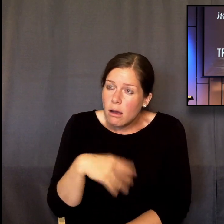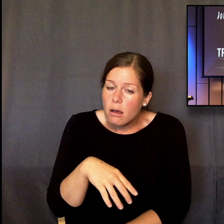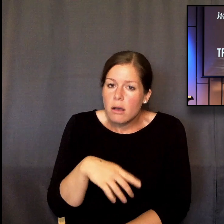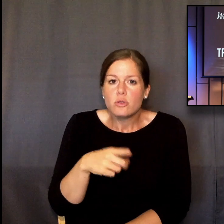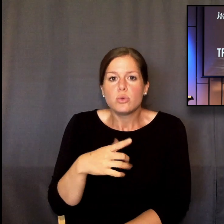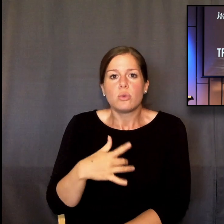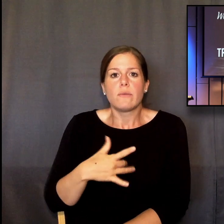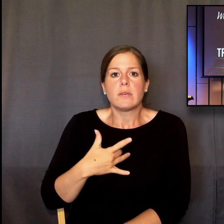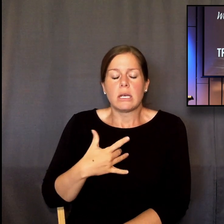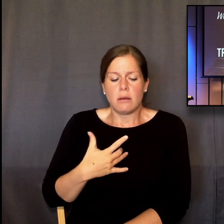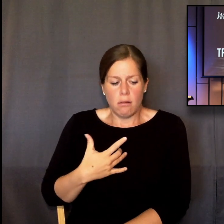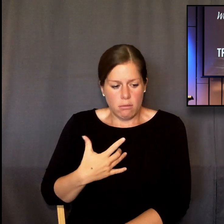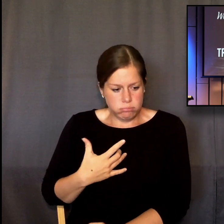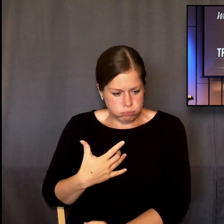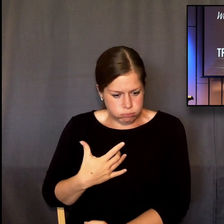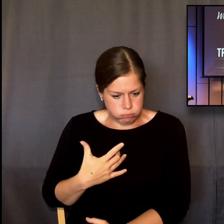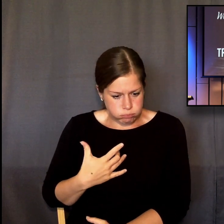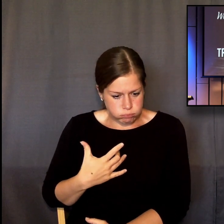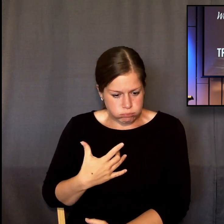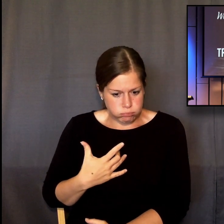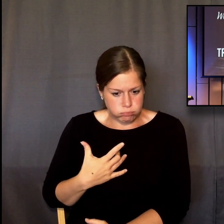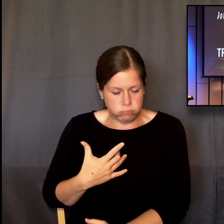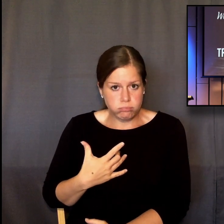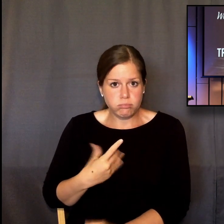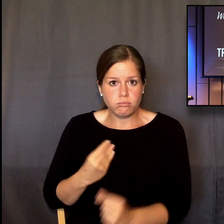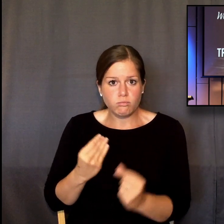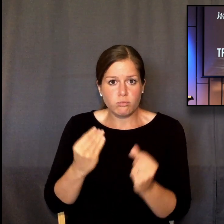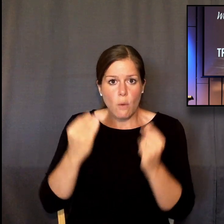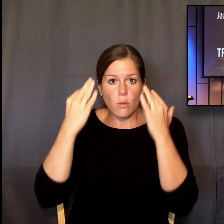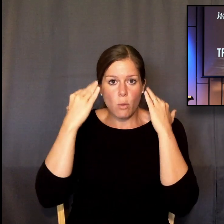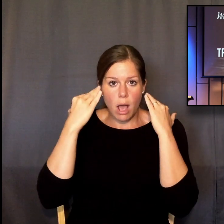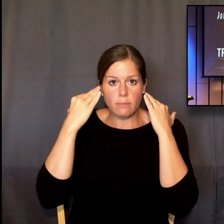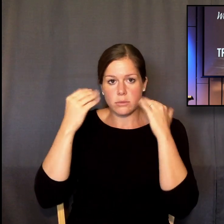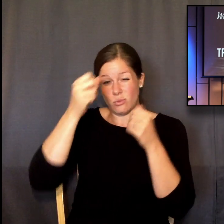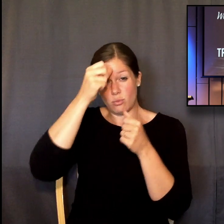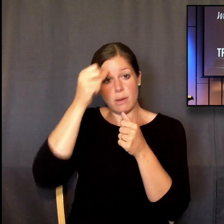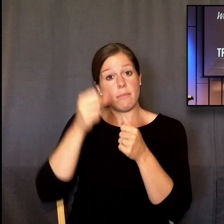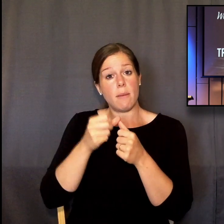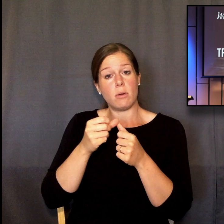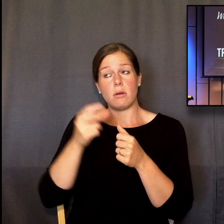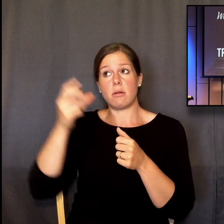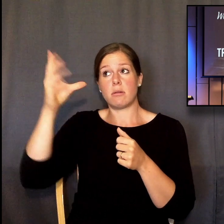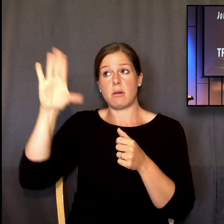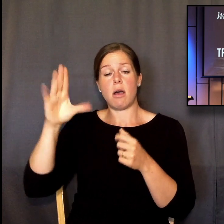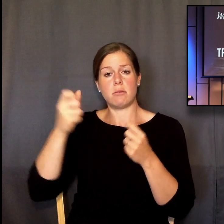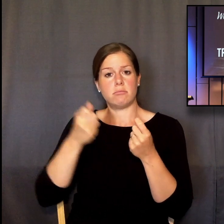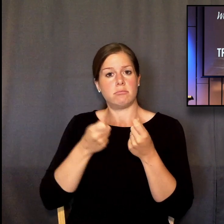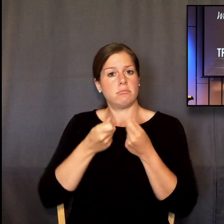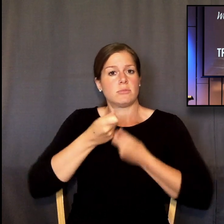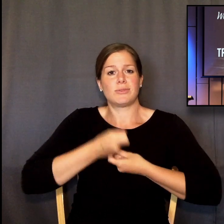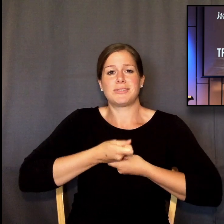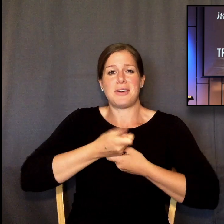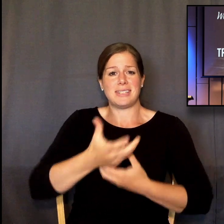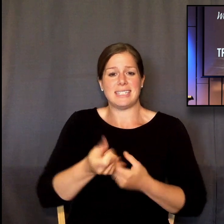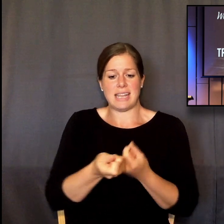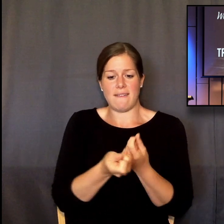he's doing whatever his good heart wants. He is doing those things with perfect, flawless wisdom,